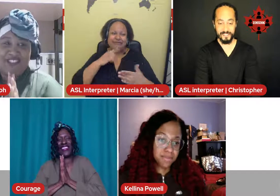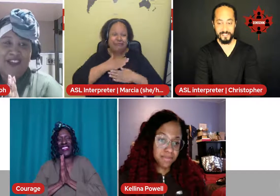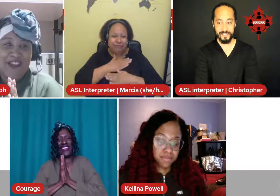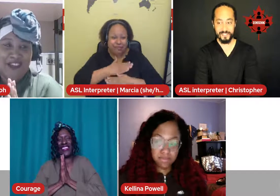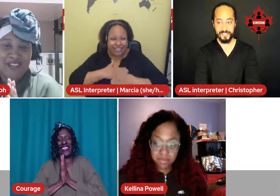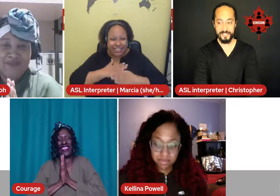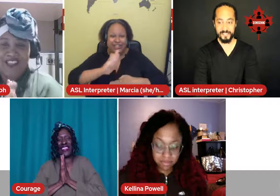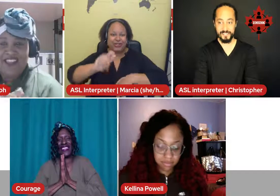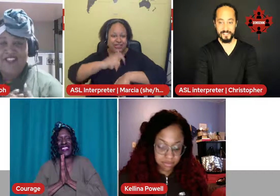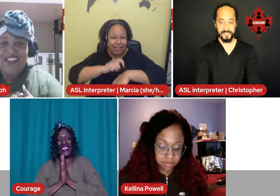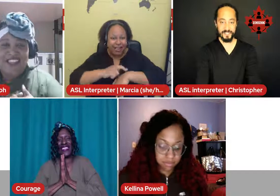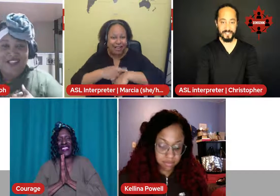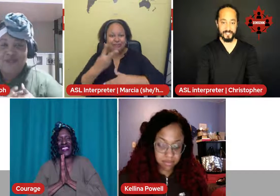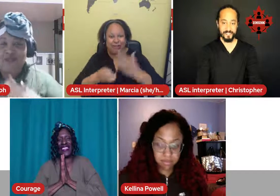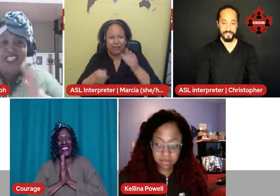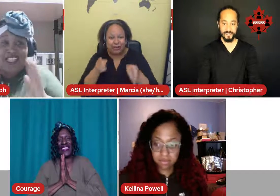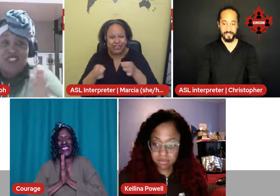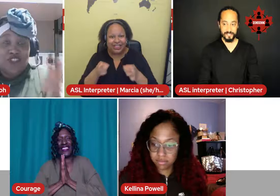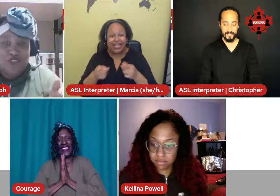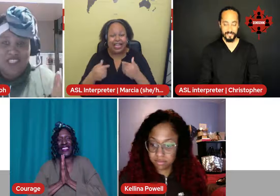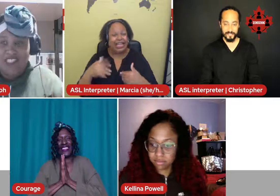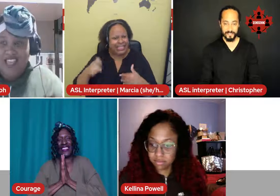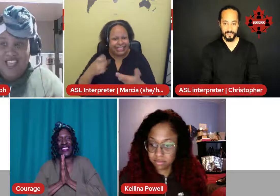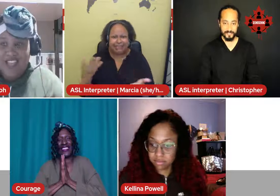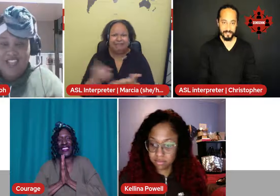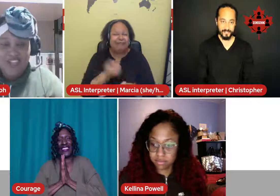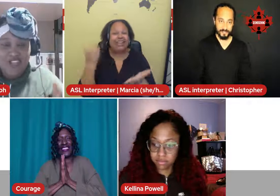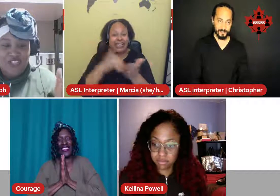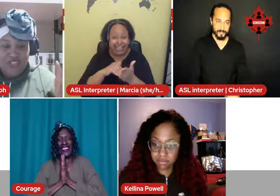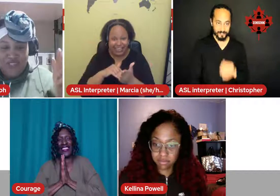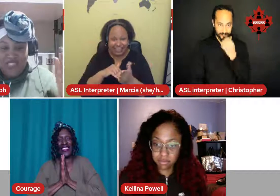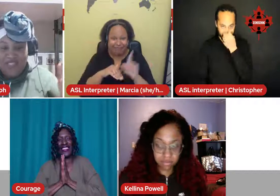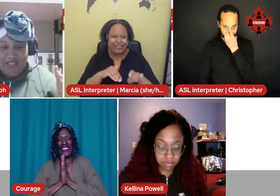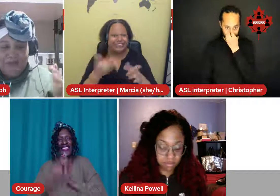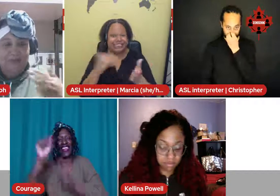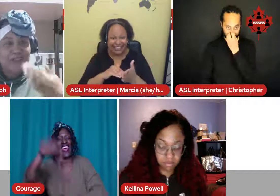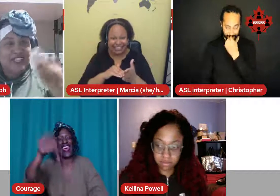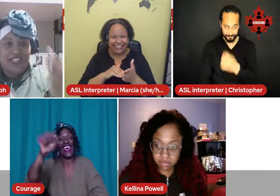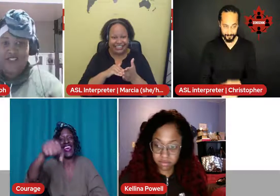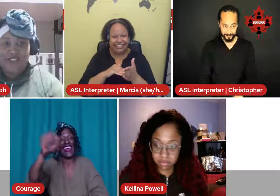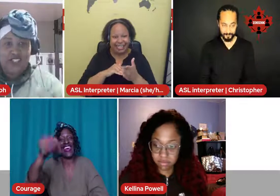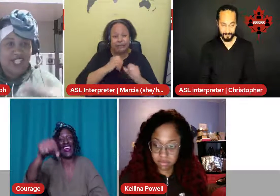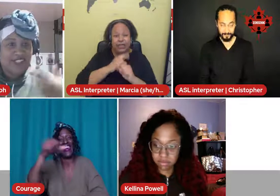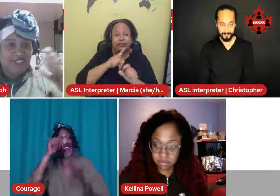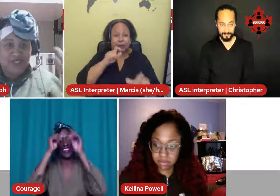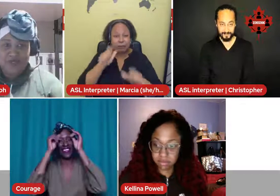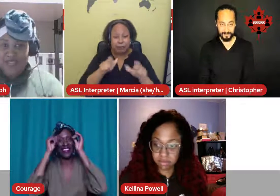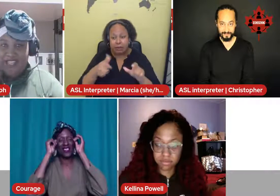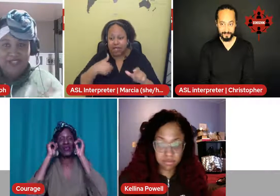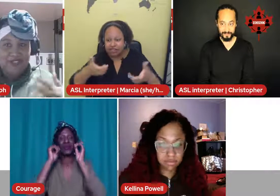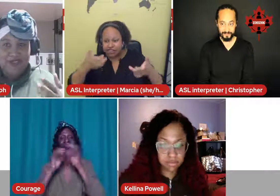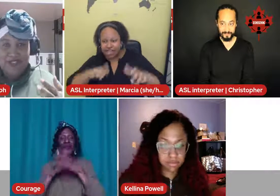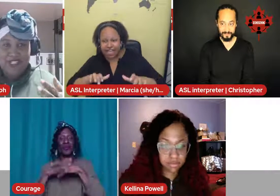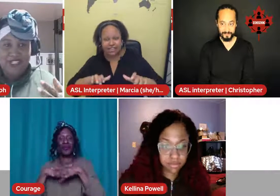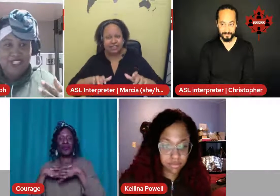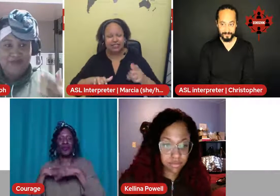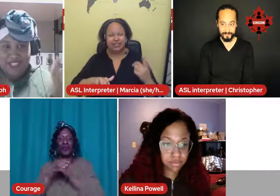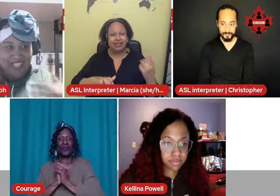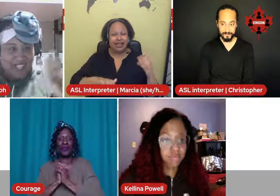time. Thank you. We need to do this again so this time people can have a chance to answer the question, like